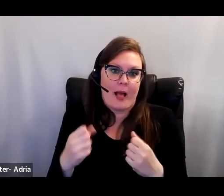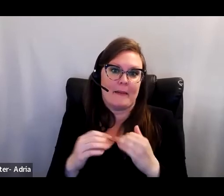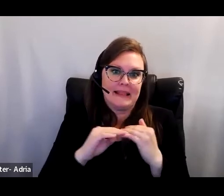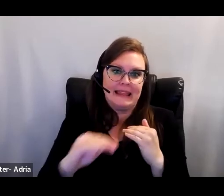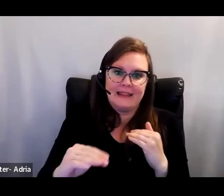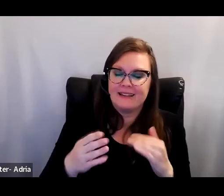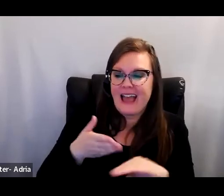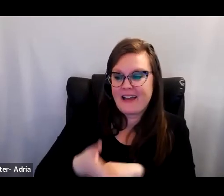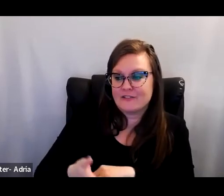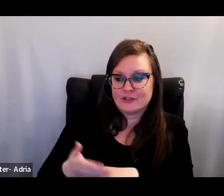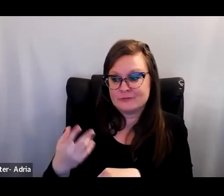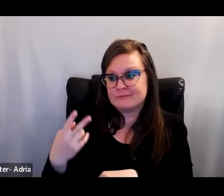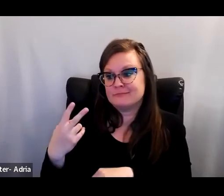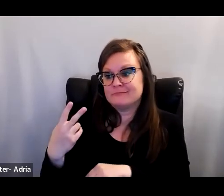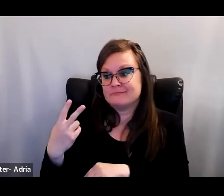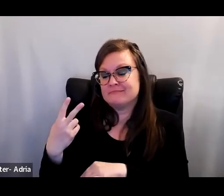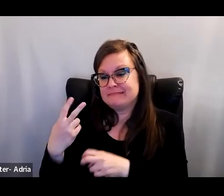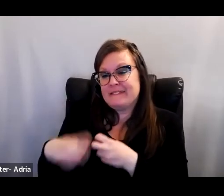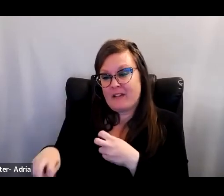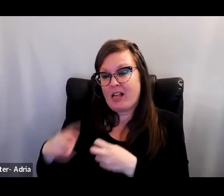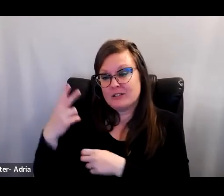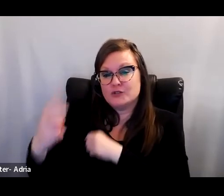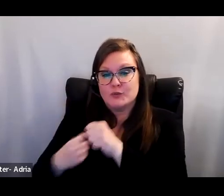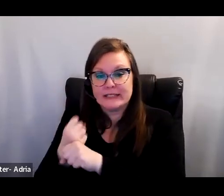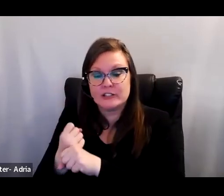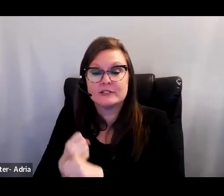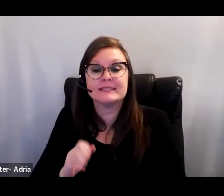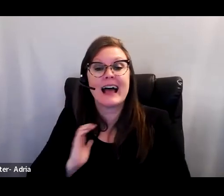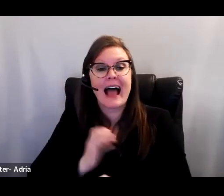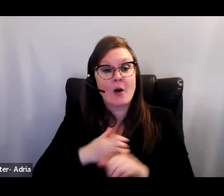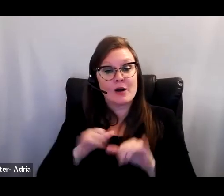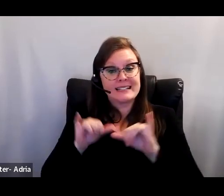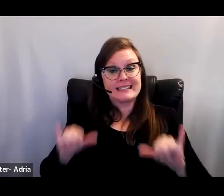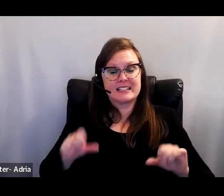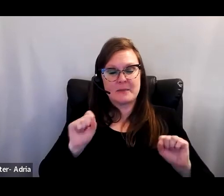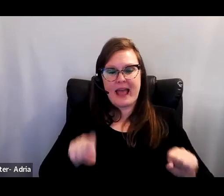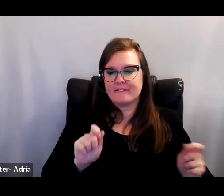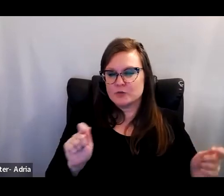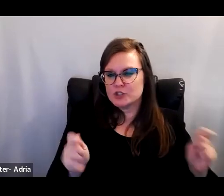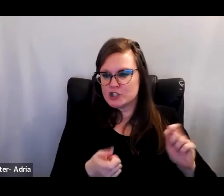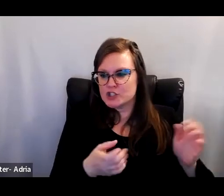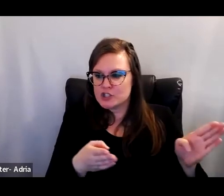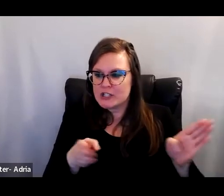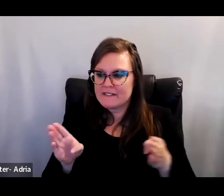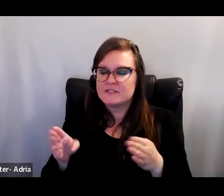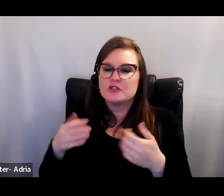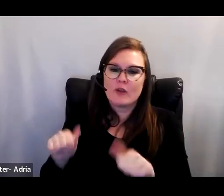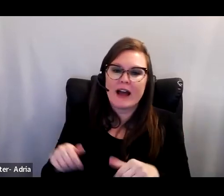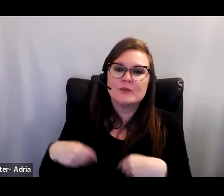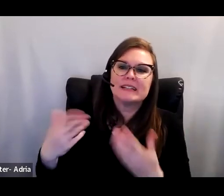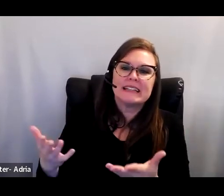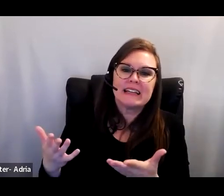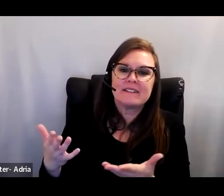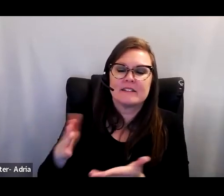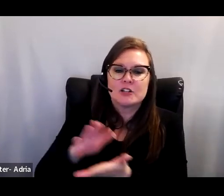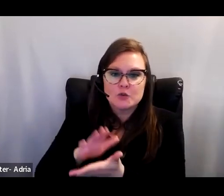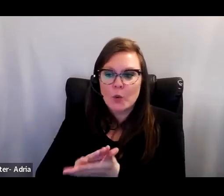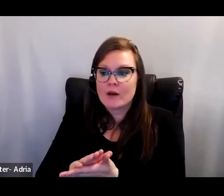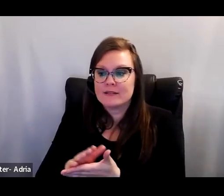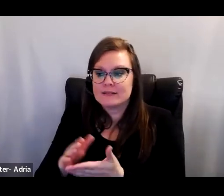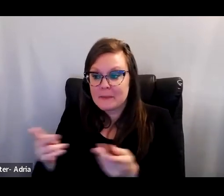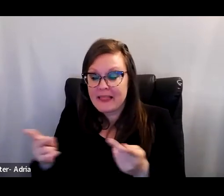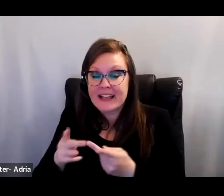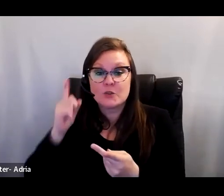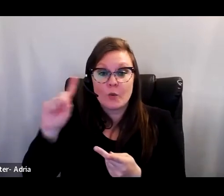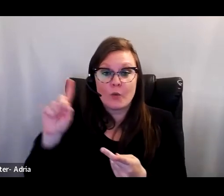years. Our systems will need to shift significantly in order to enable schools to be places where young people and